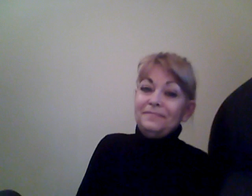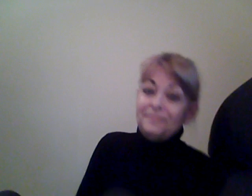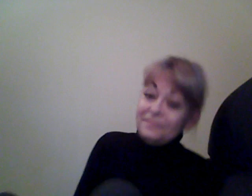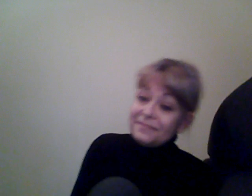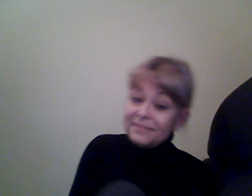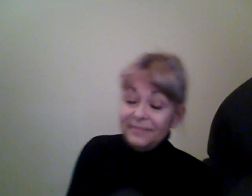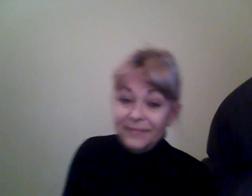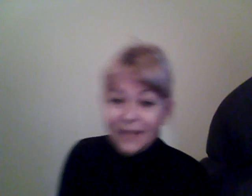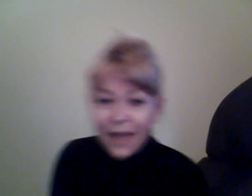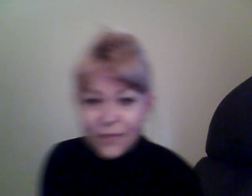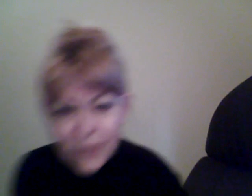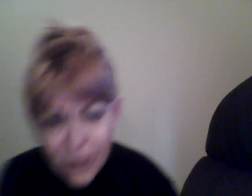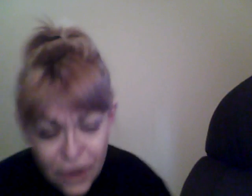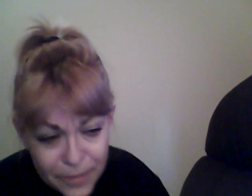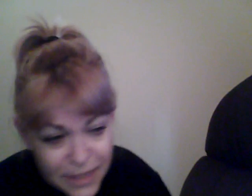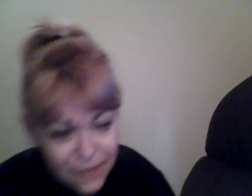But, you have to really calm down.